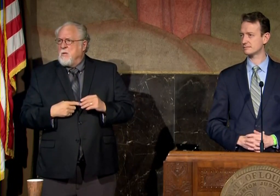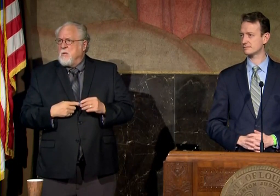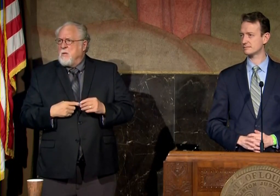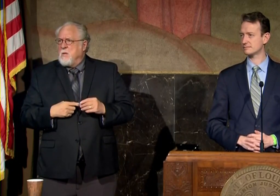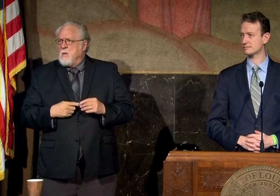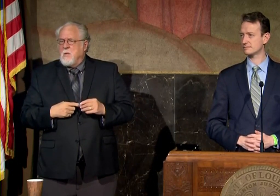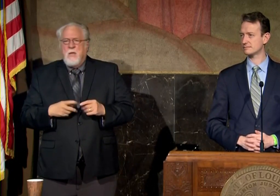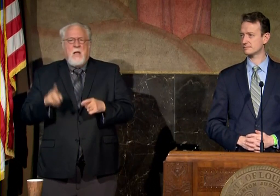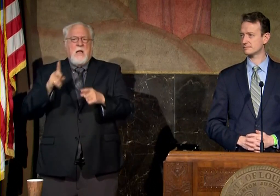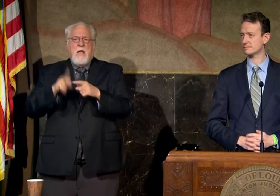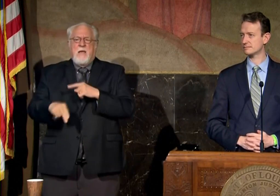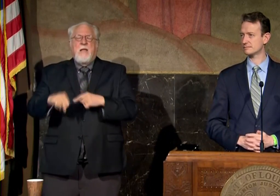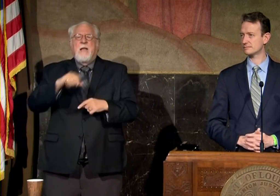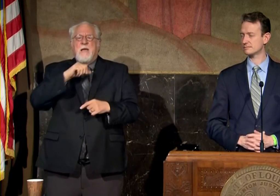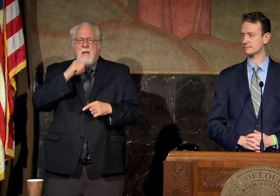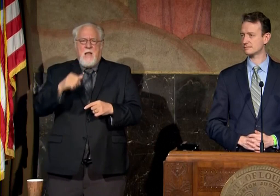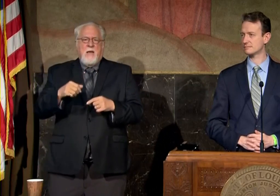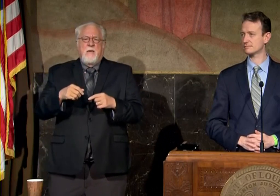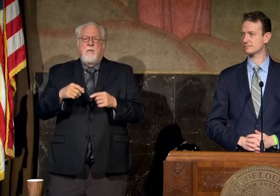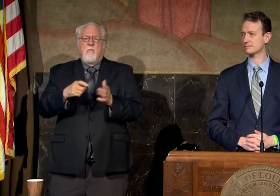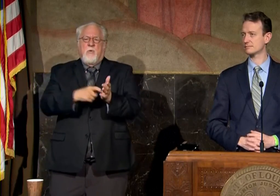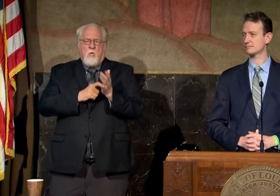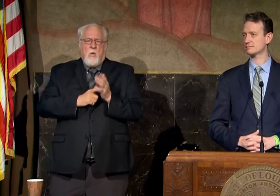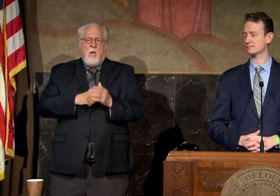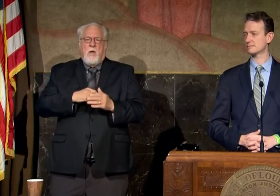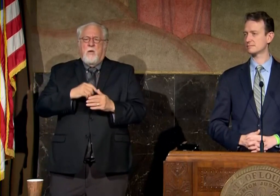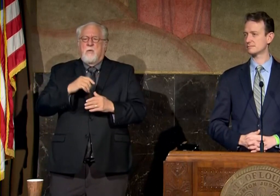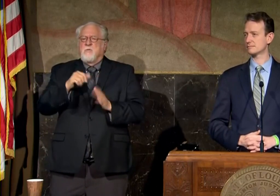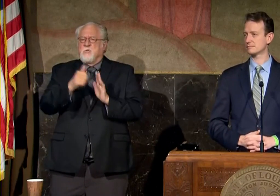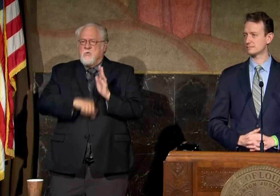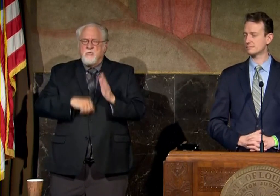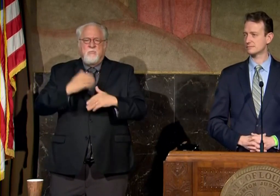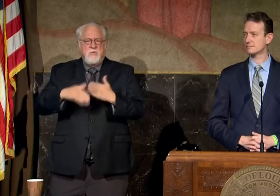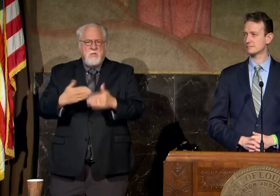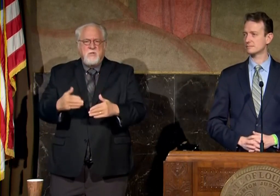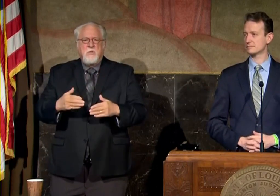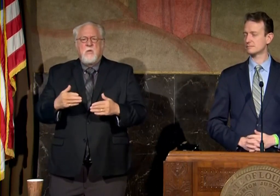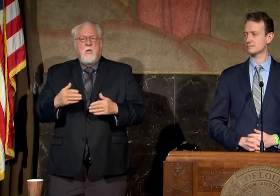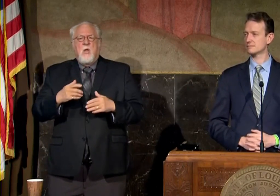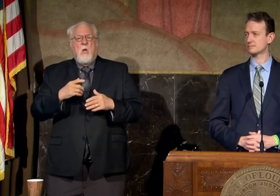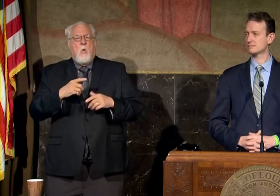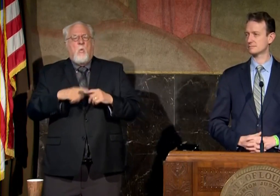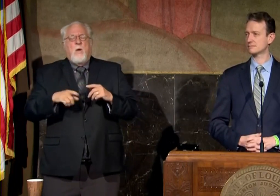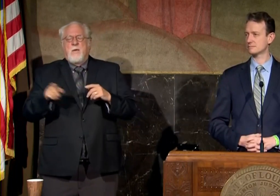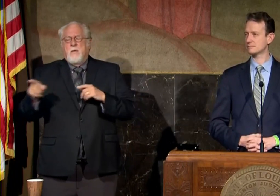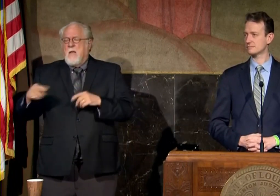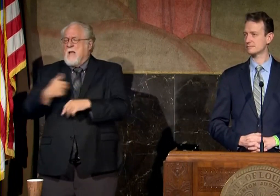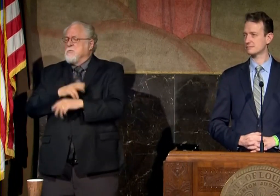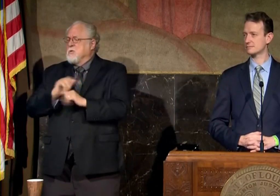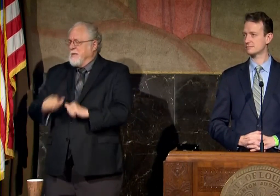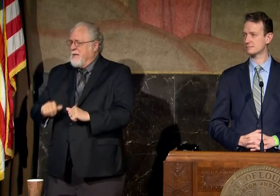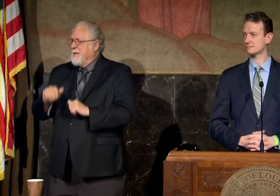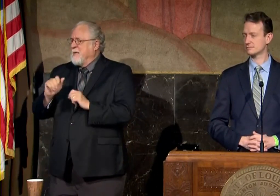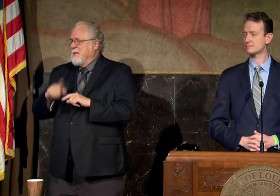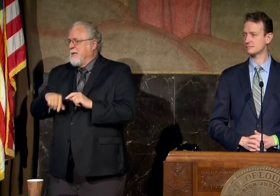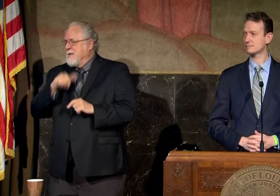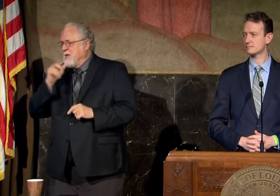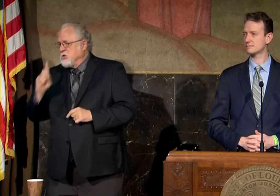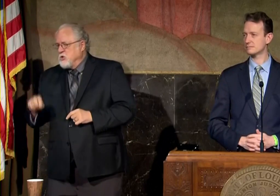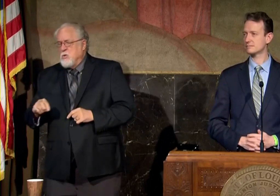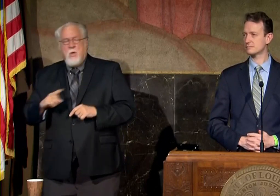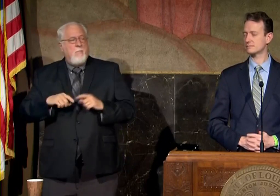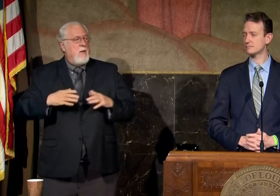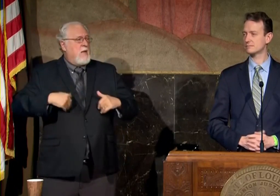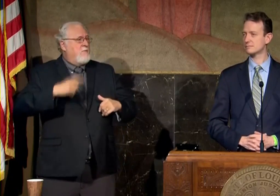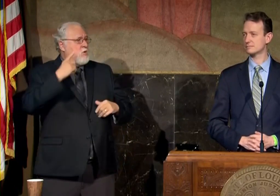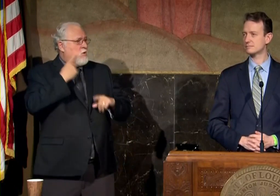those non-essential procedures again he said some regions were looking at possibly you know what they couldn't couldn't do but you haven't heard from the office of public health yet on the